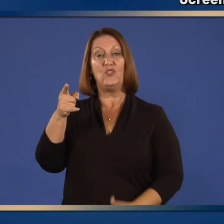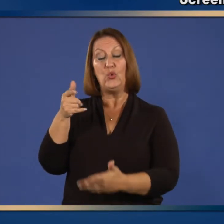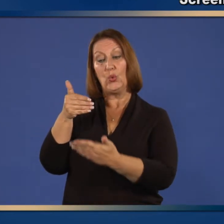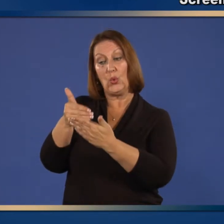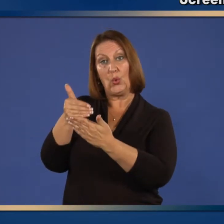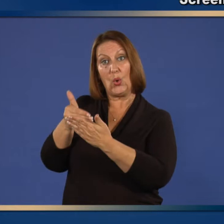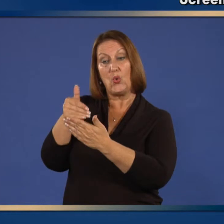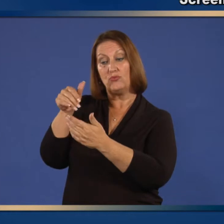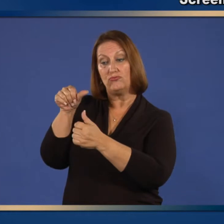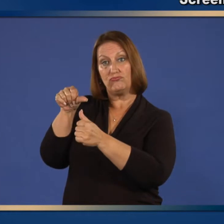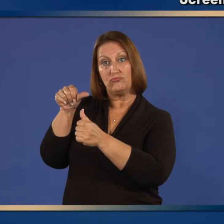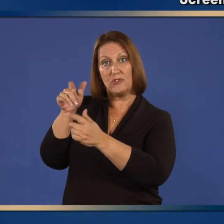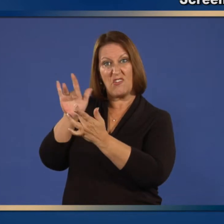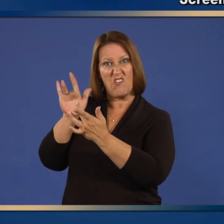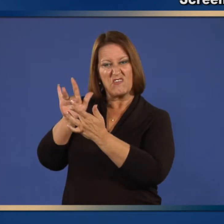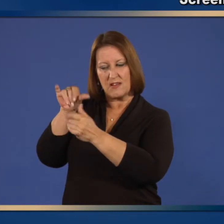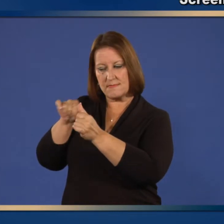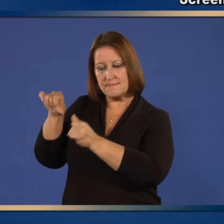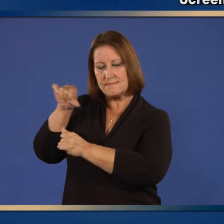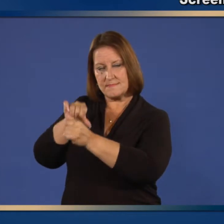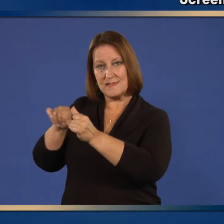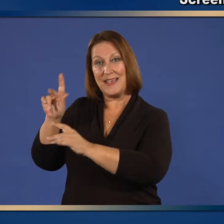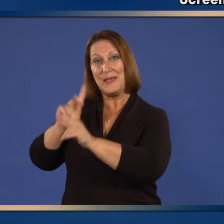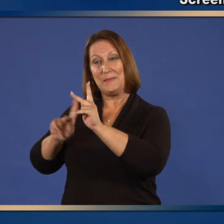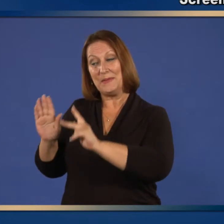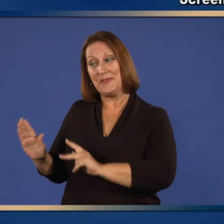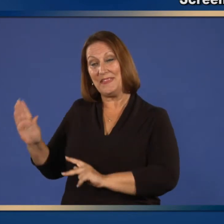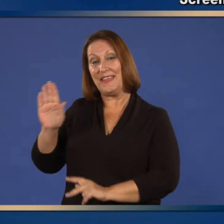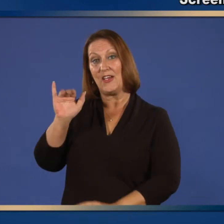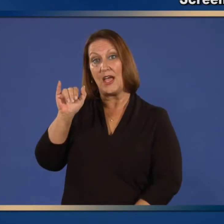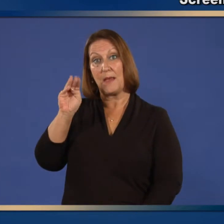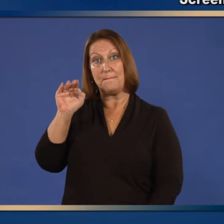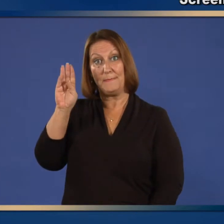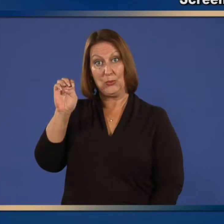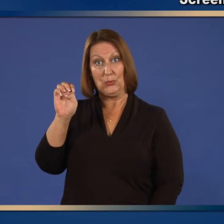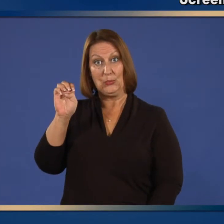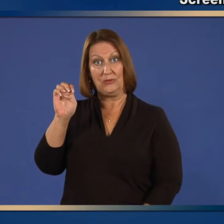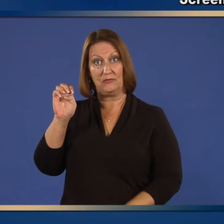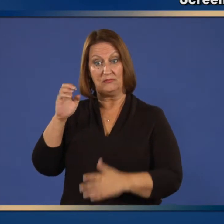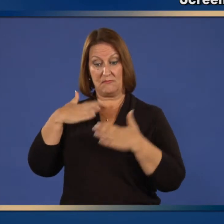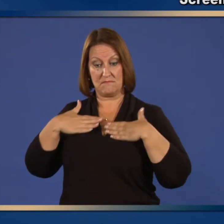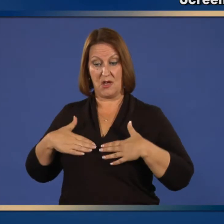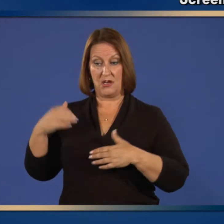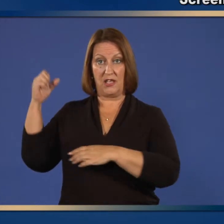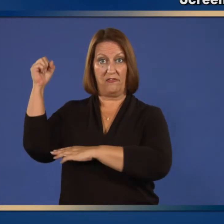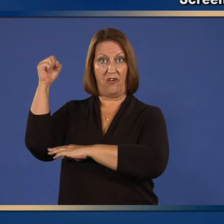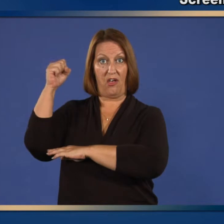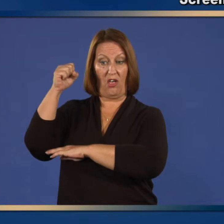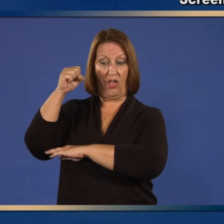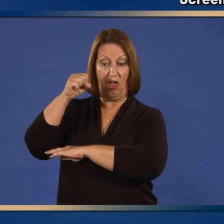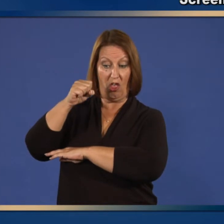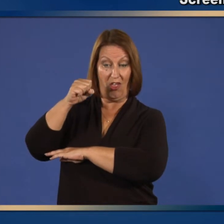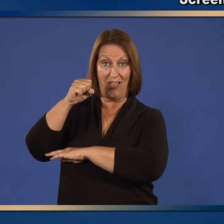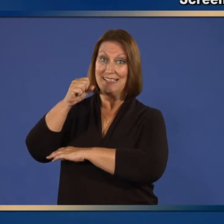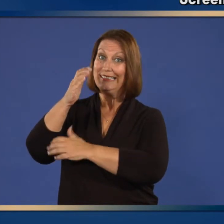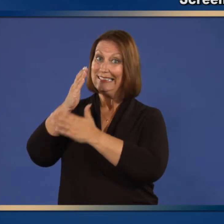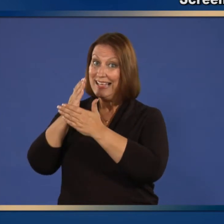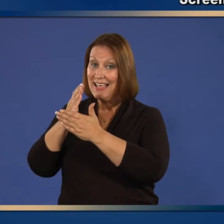used in persons who have close contact with persons having lesser degrees of immunosuppression. 27.